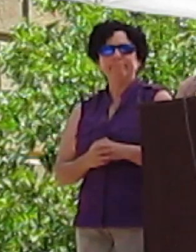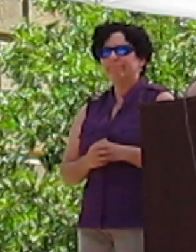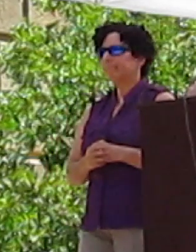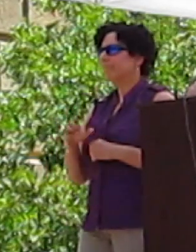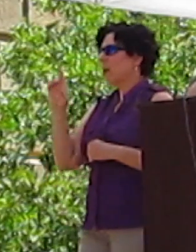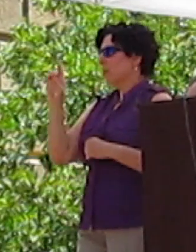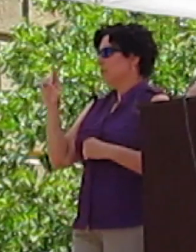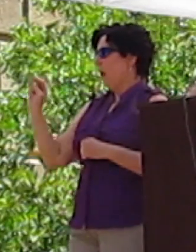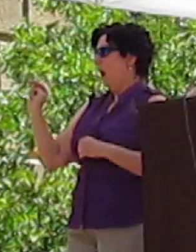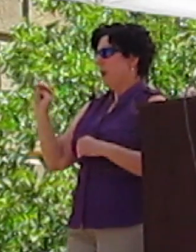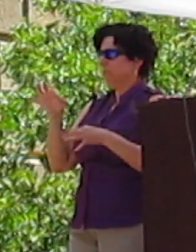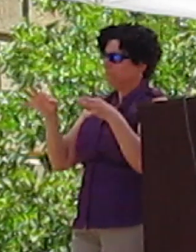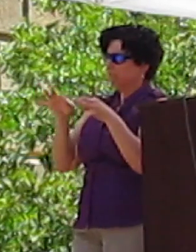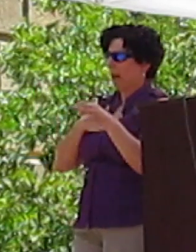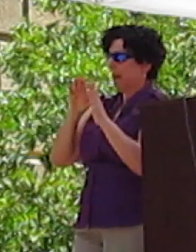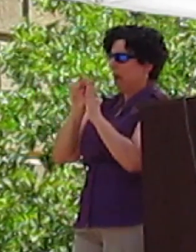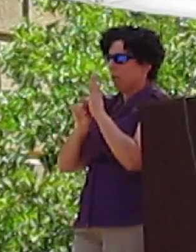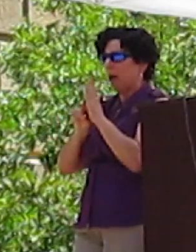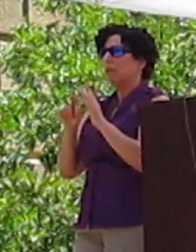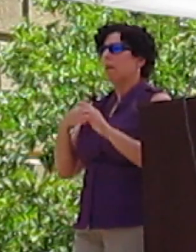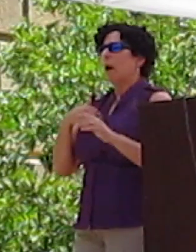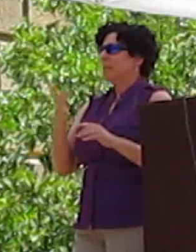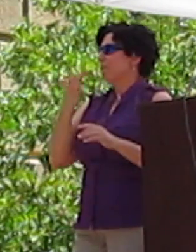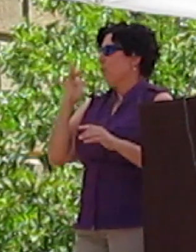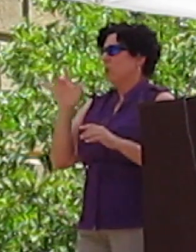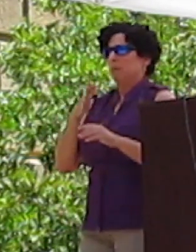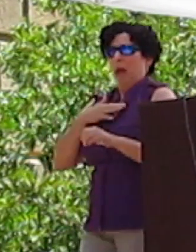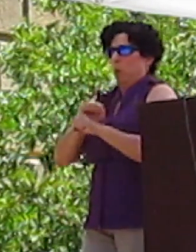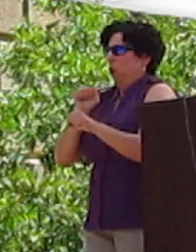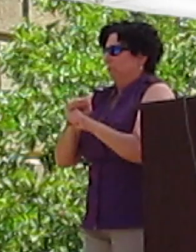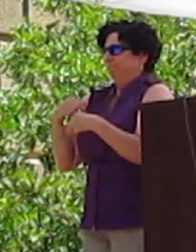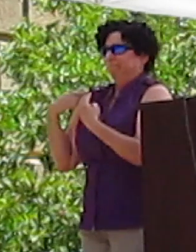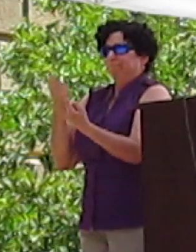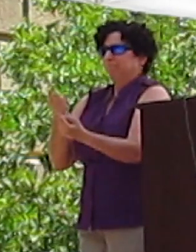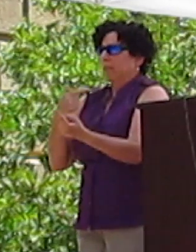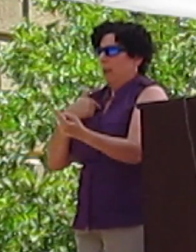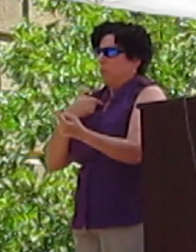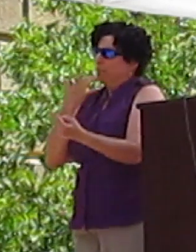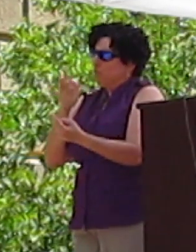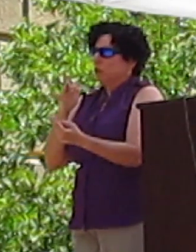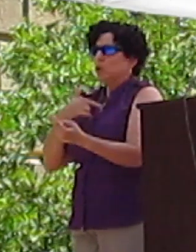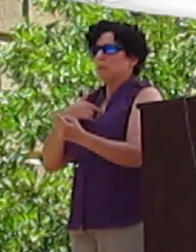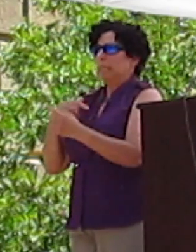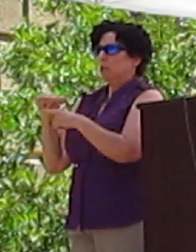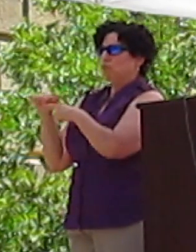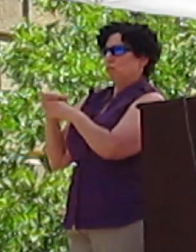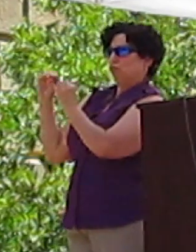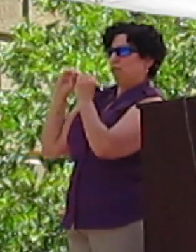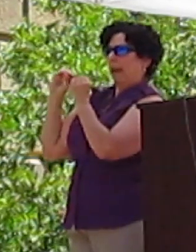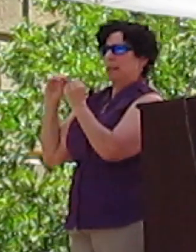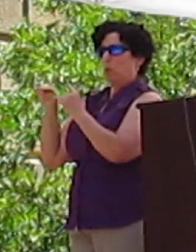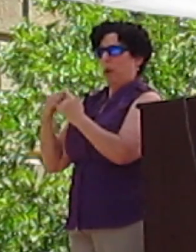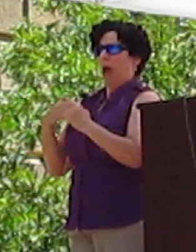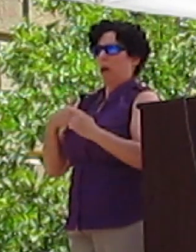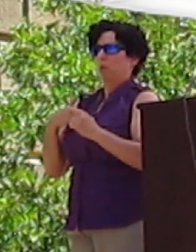Don gave you a little bit of my background. I've had a very fortunate career, not least of which I was fortunate to be trained at a time when I